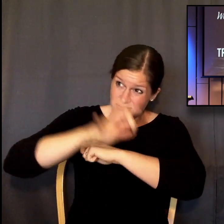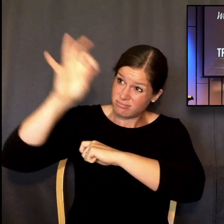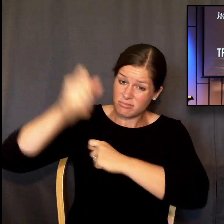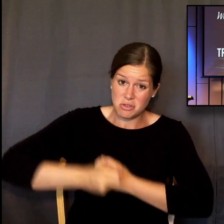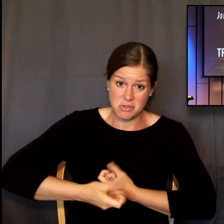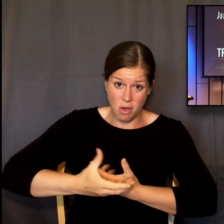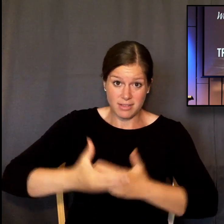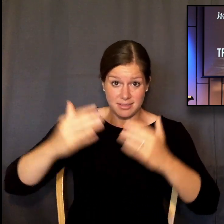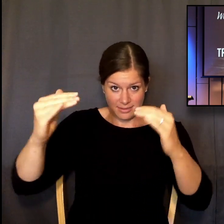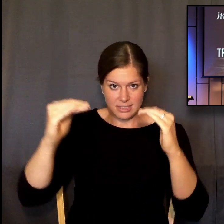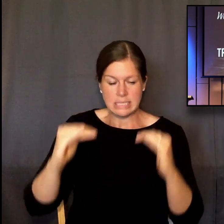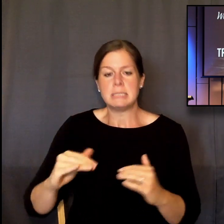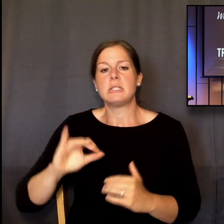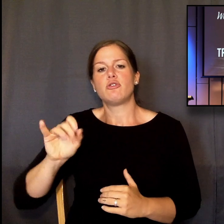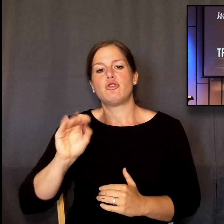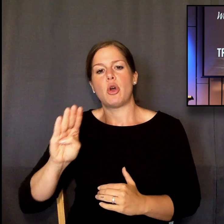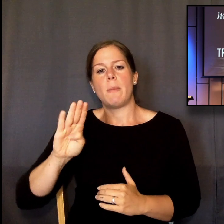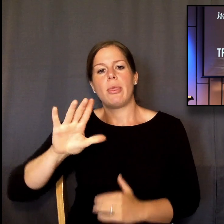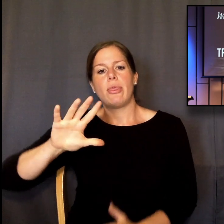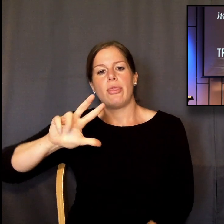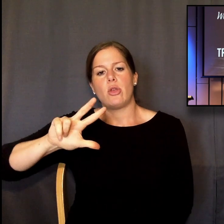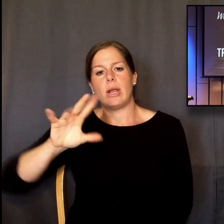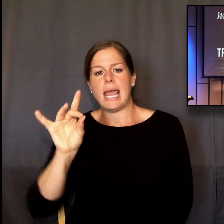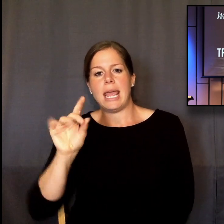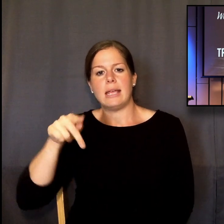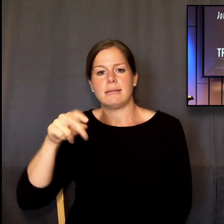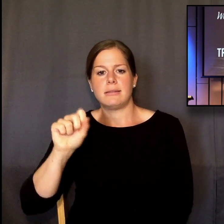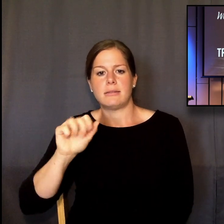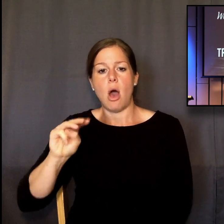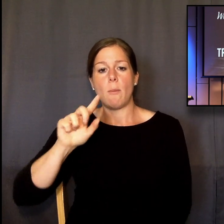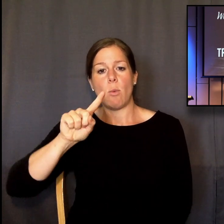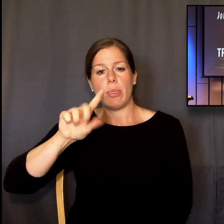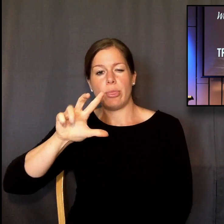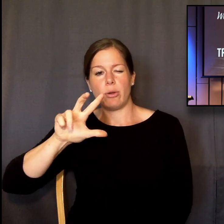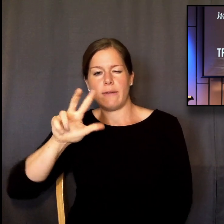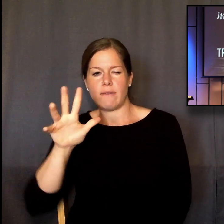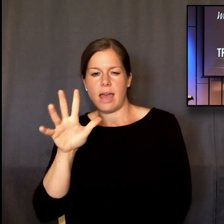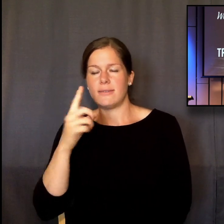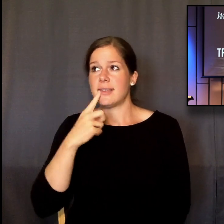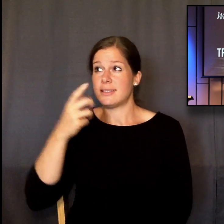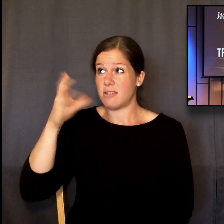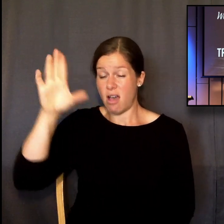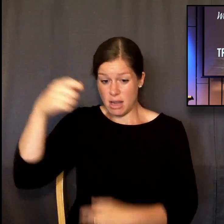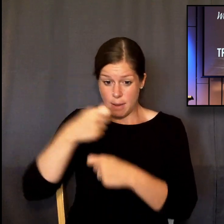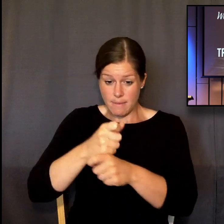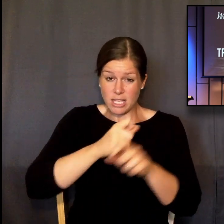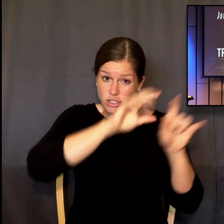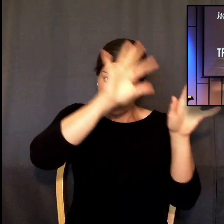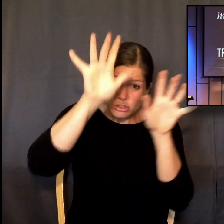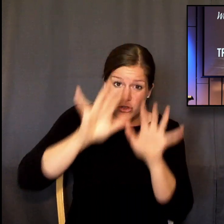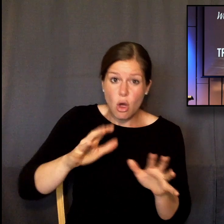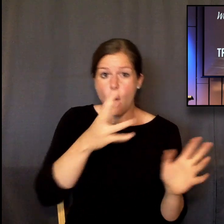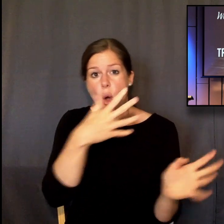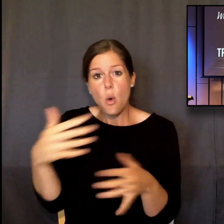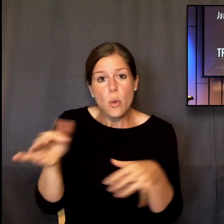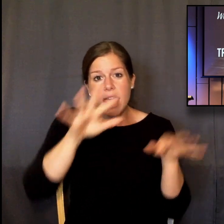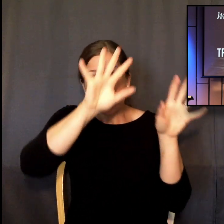rises and who makes it rain. Job 38, Psalm 135 says that God makes snow and wind and rain and clouds and lightning.